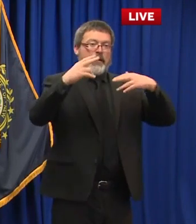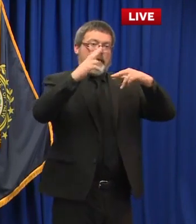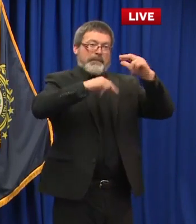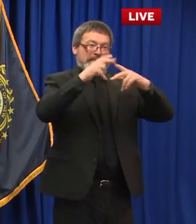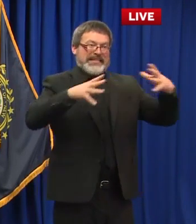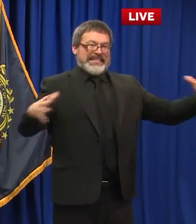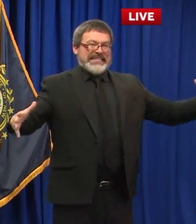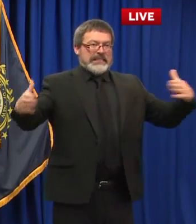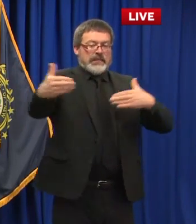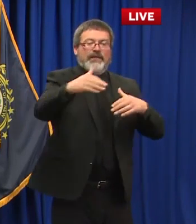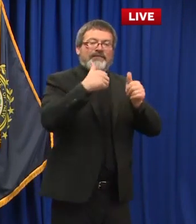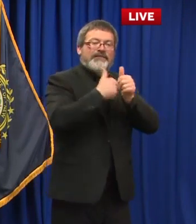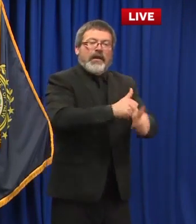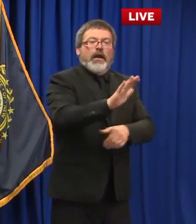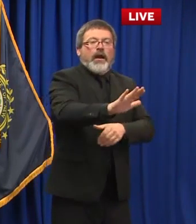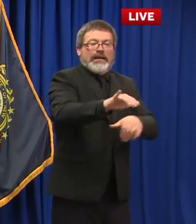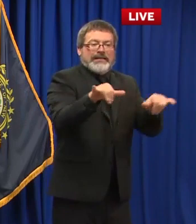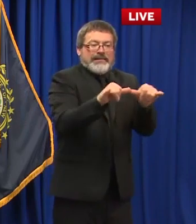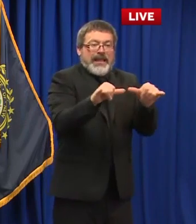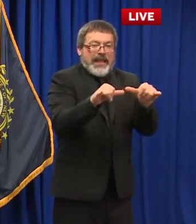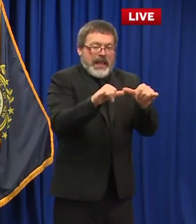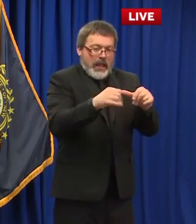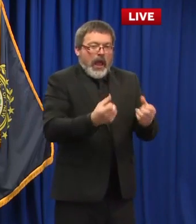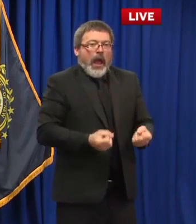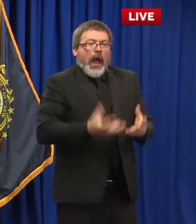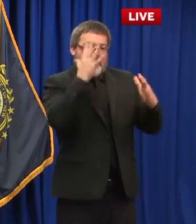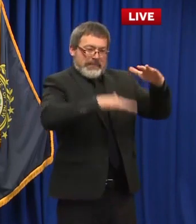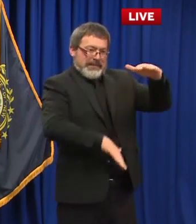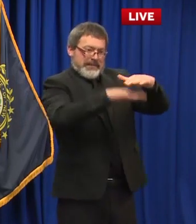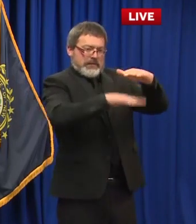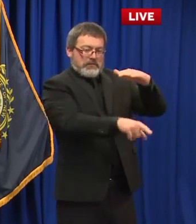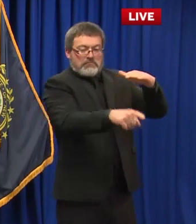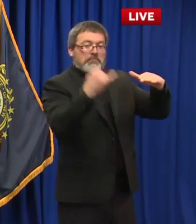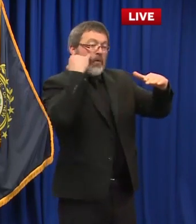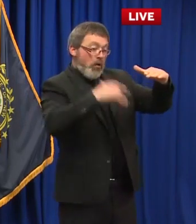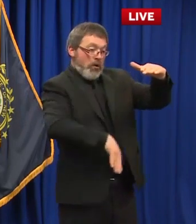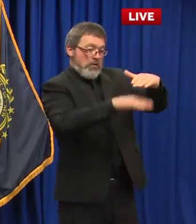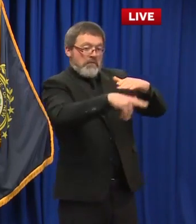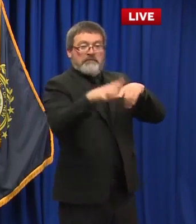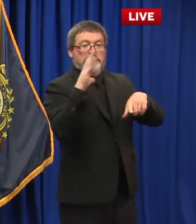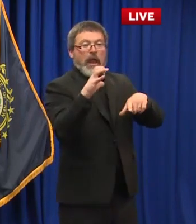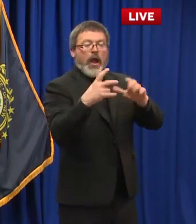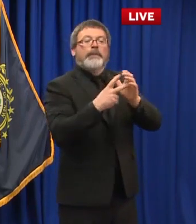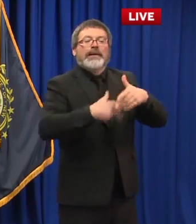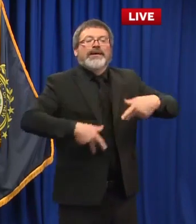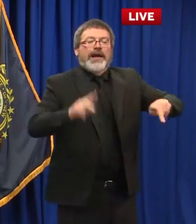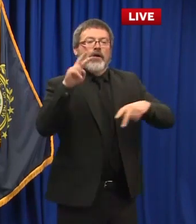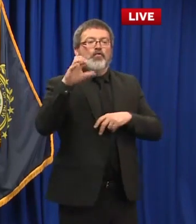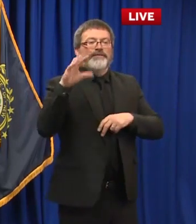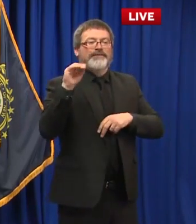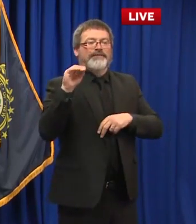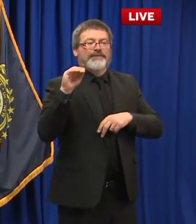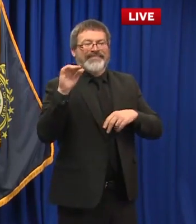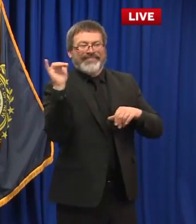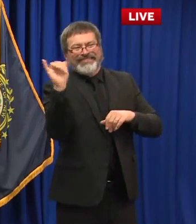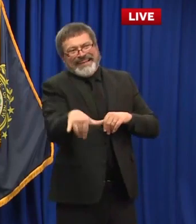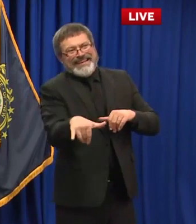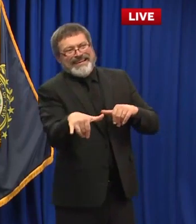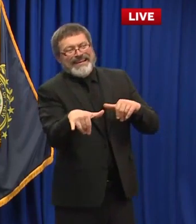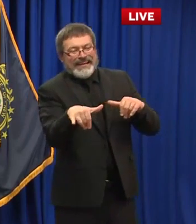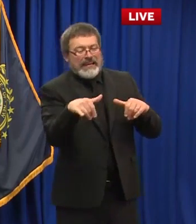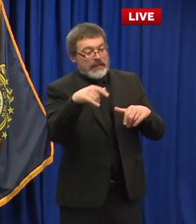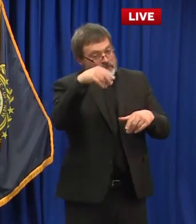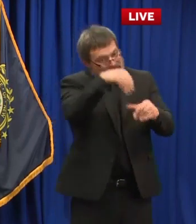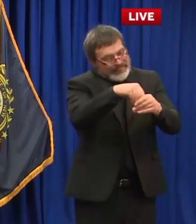and uh and that again if we're doing it 50 it just gives us a lot of assurance that people can maintain their spacing amongst one another than all not all you're not